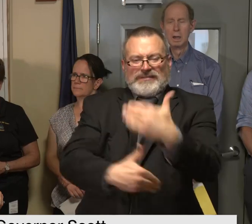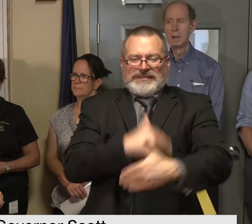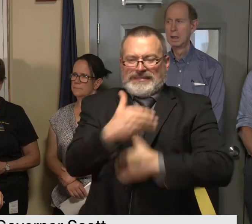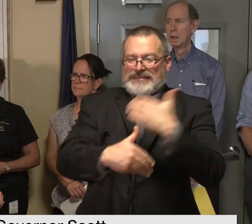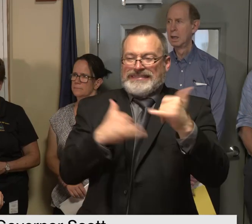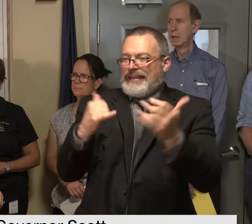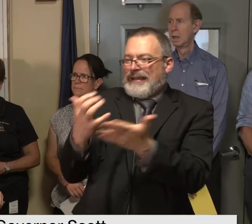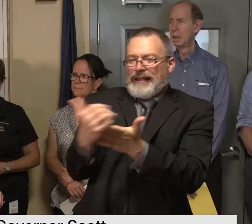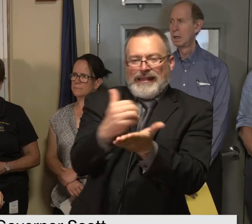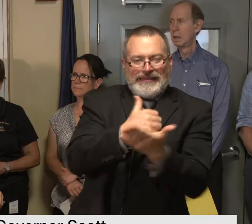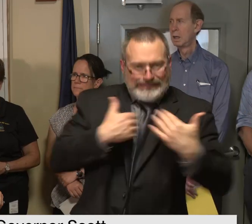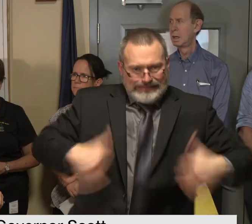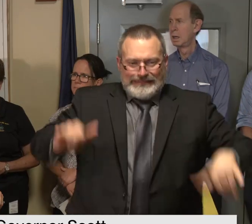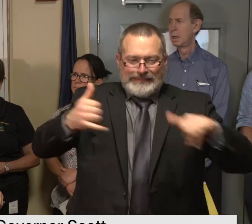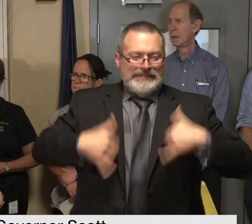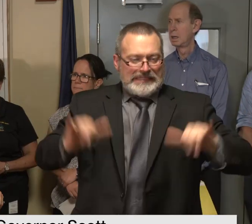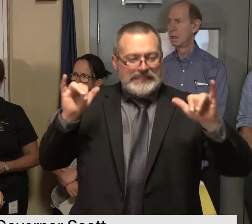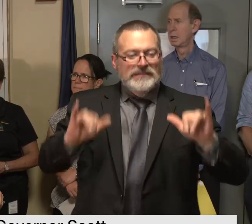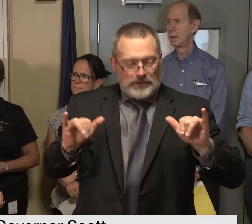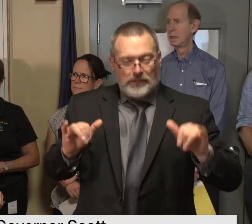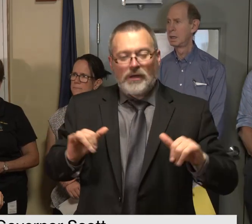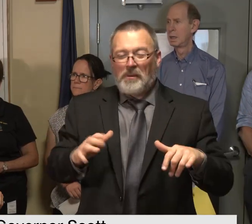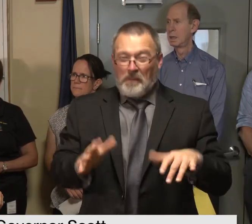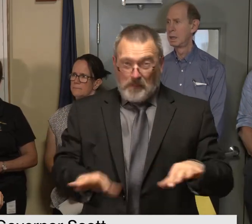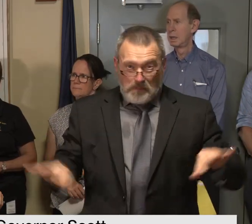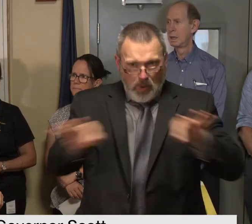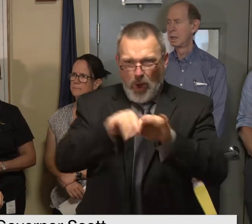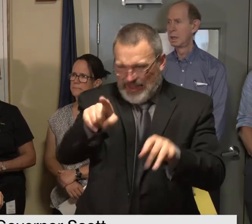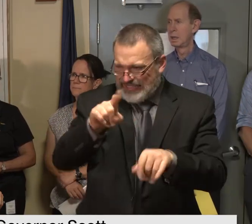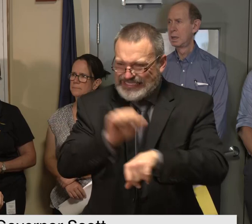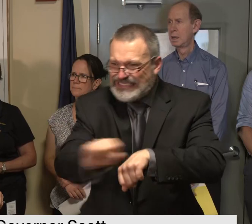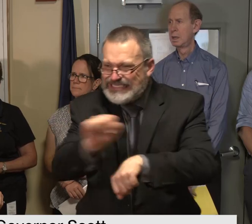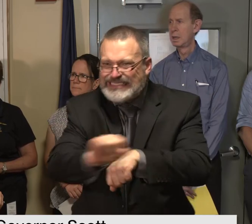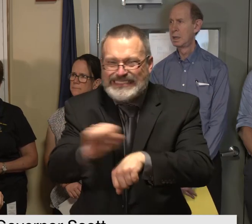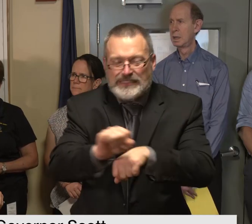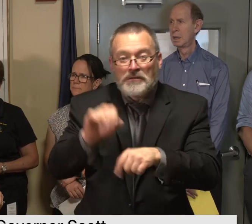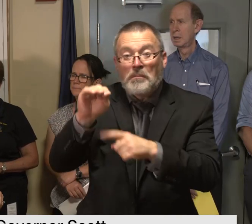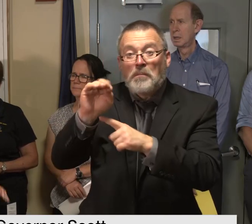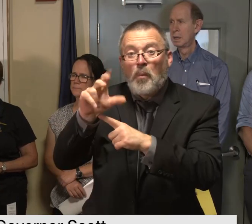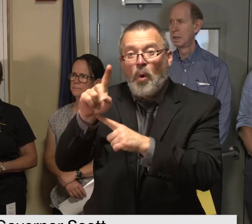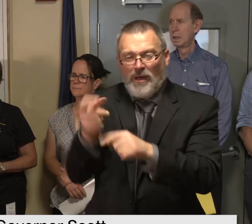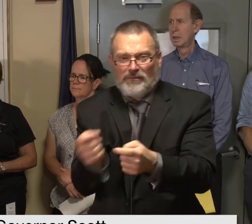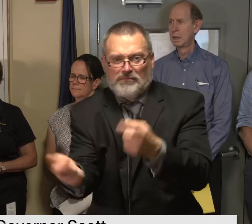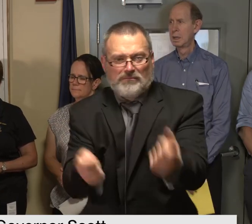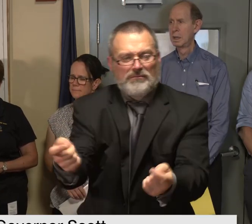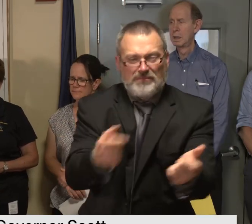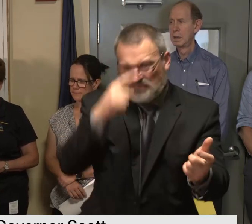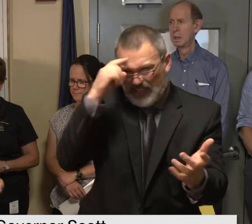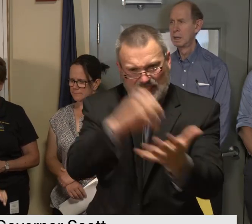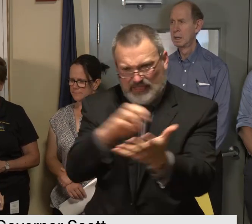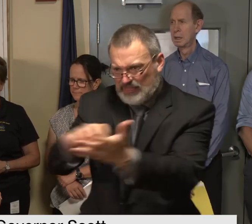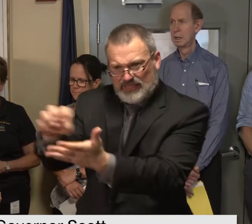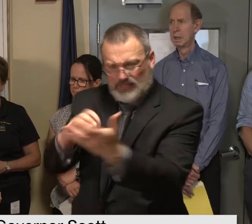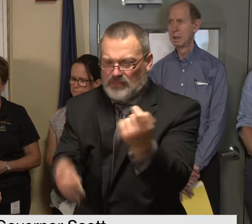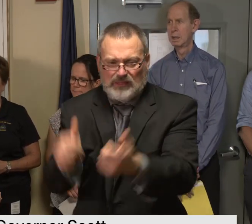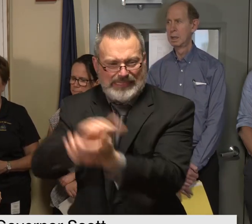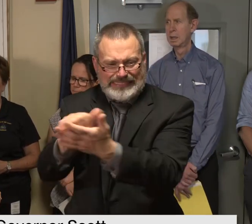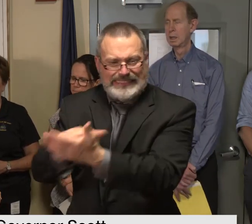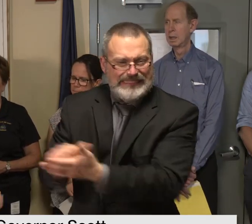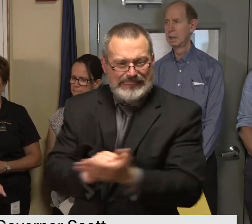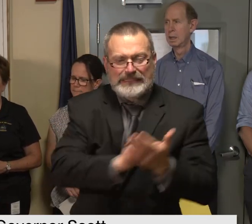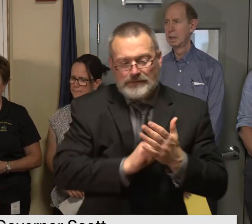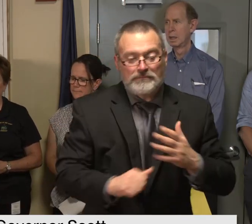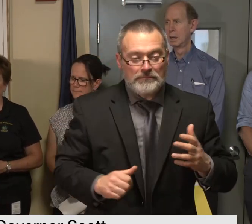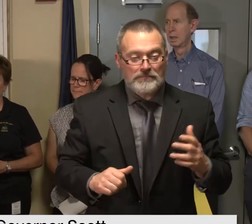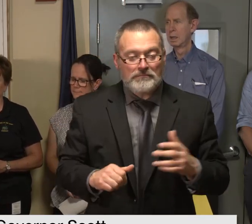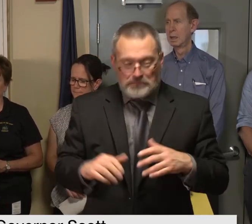is to clean up and get rid of that mold but when they have time and after they've they've made a way through that cleanup and maybe